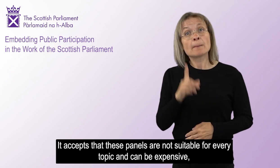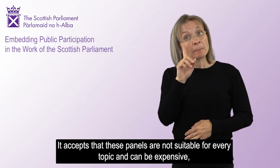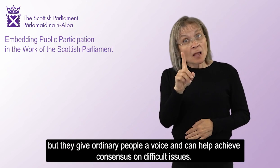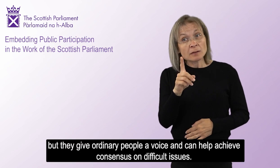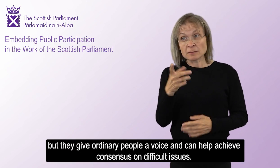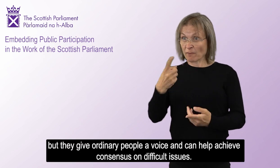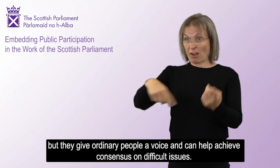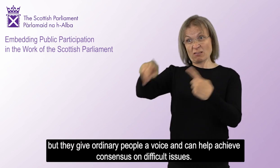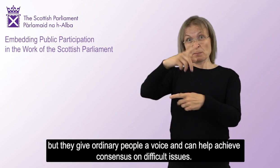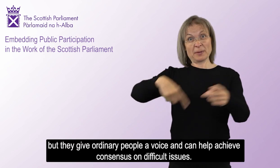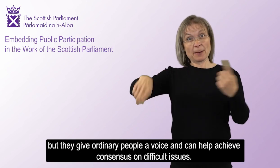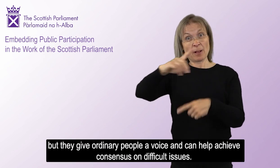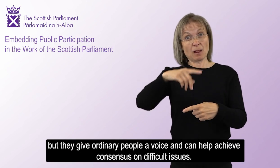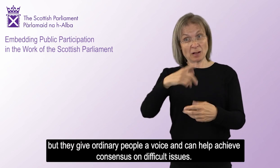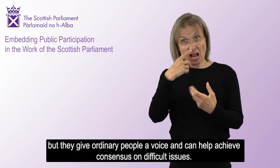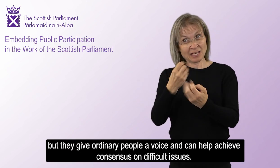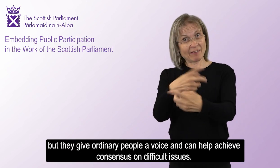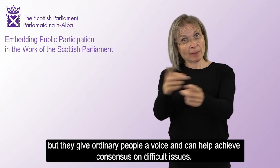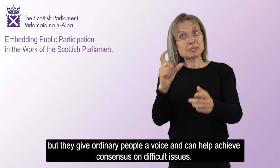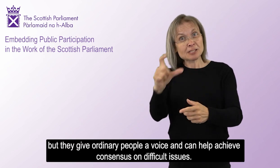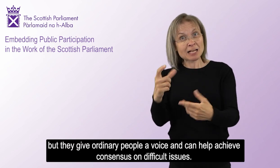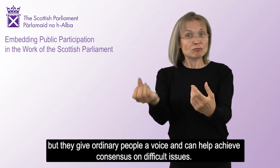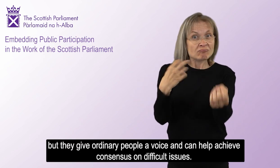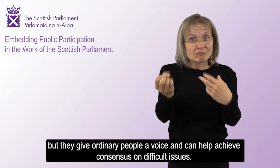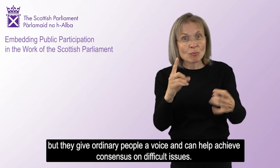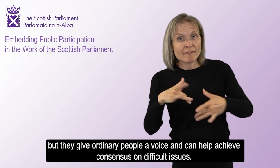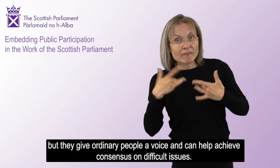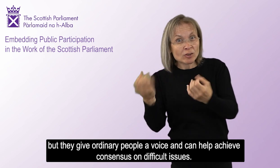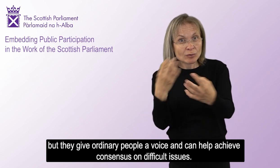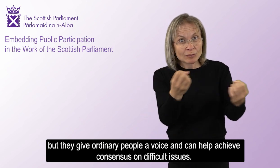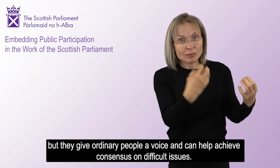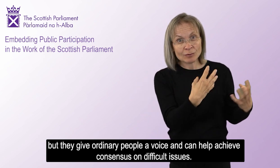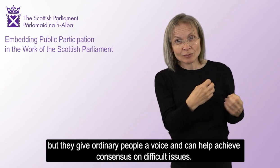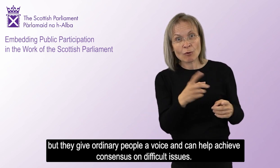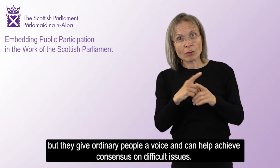But they give ordinary people a voice and can help achieve consensus on difficult issues.